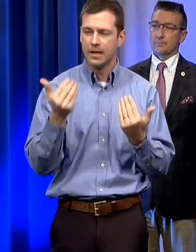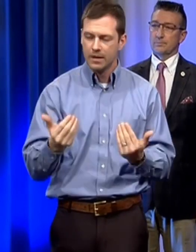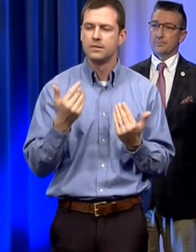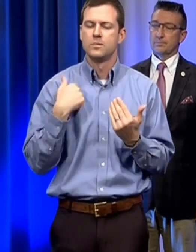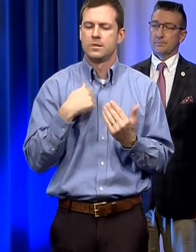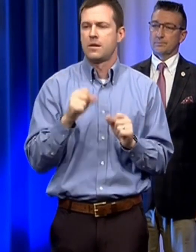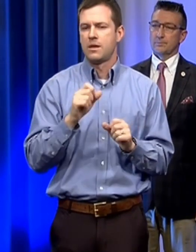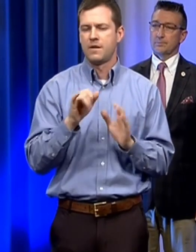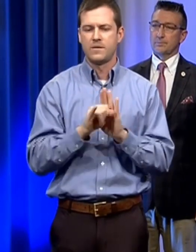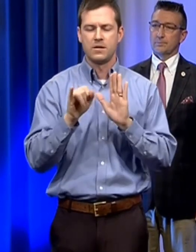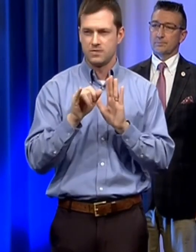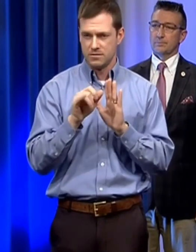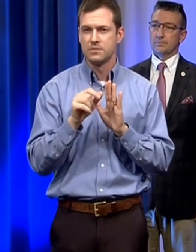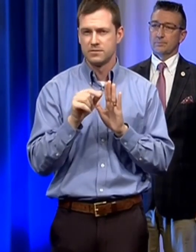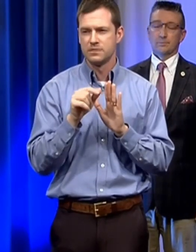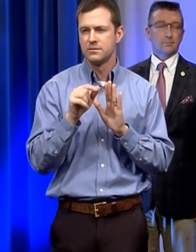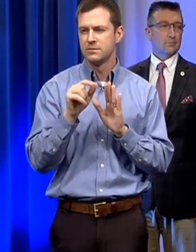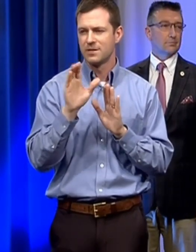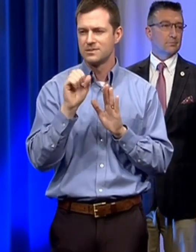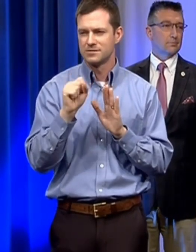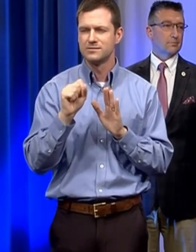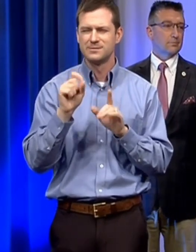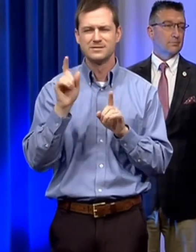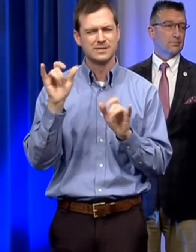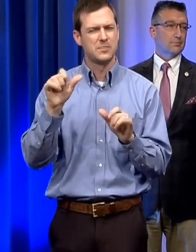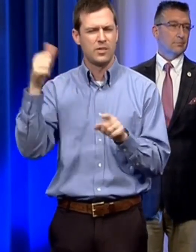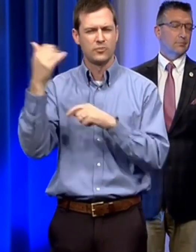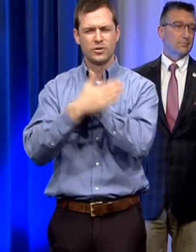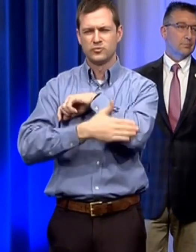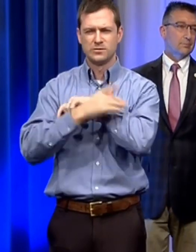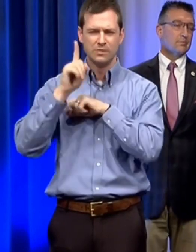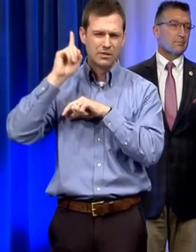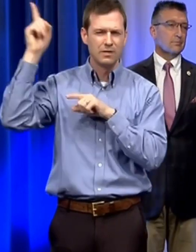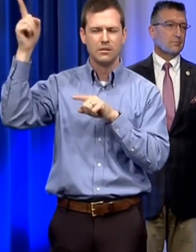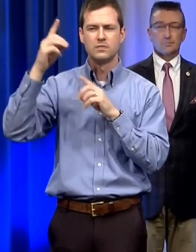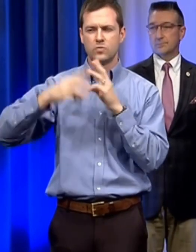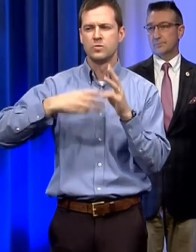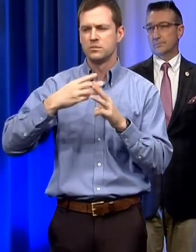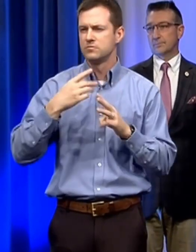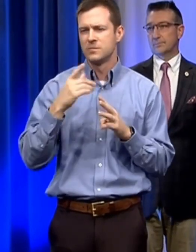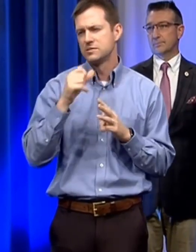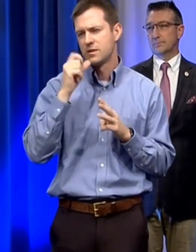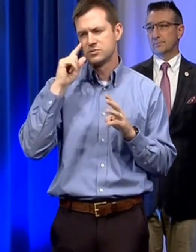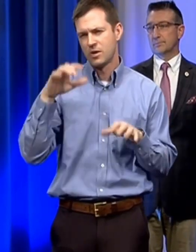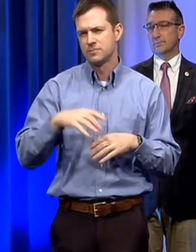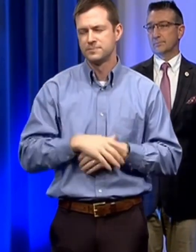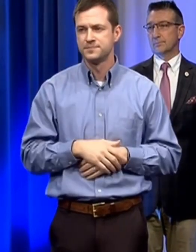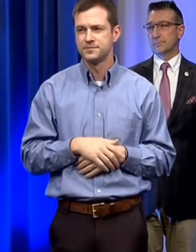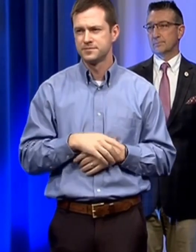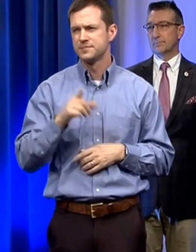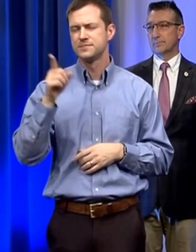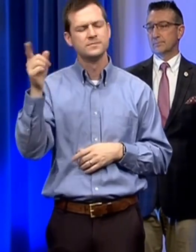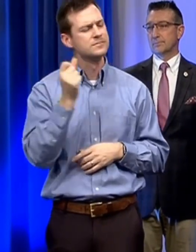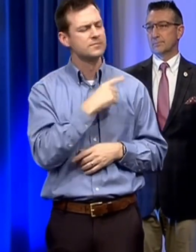to identify cases which is exactly what other countries have seen around the world so it's not surprising at all that we've seen more cases what more can you tell us